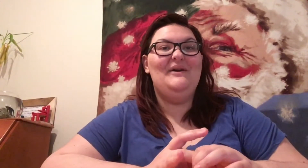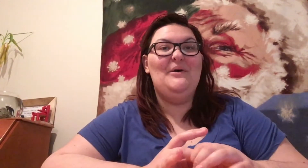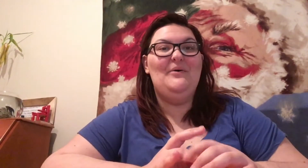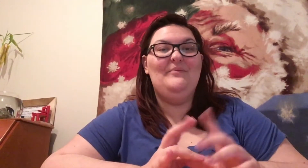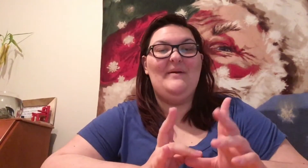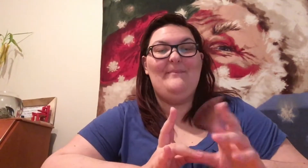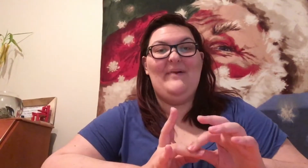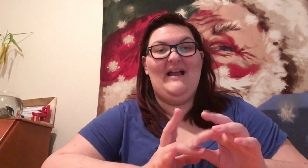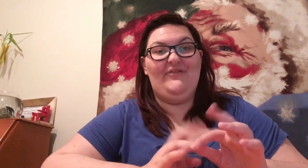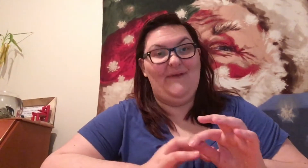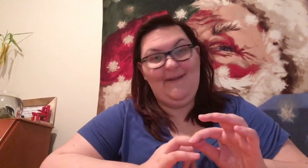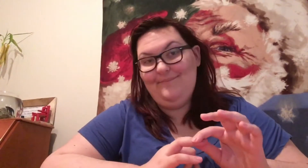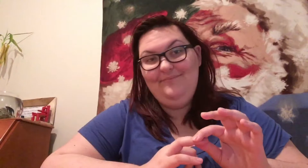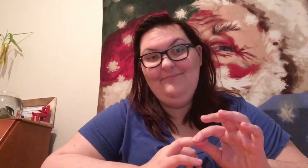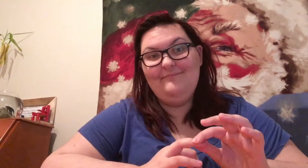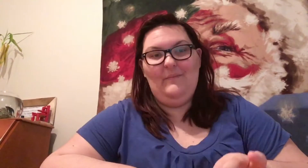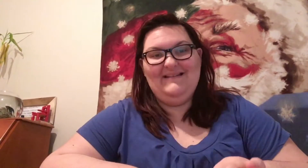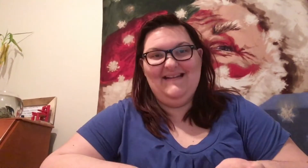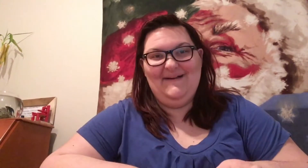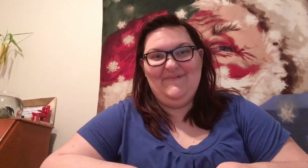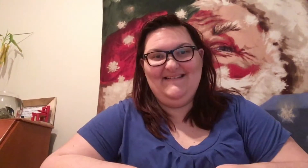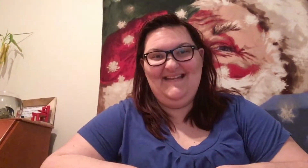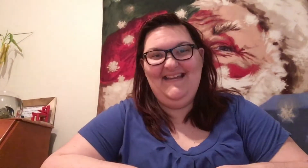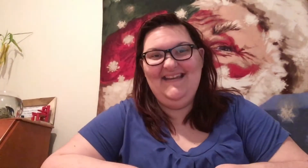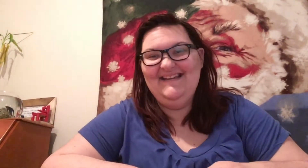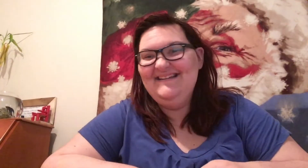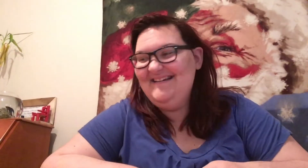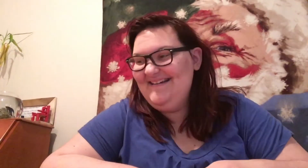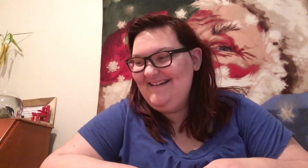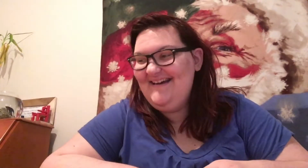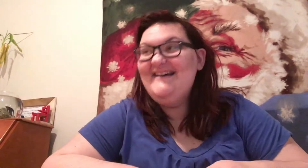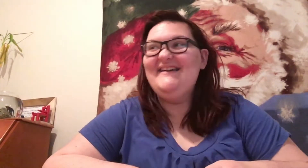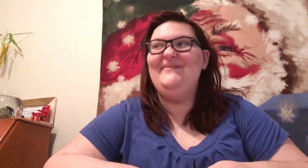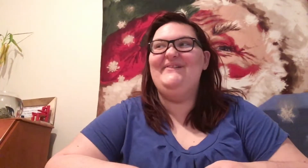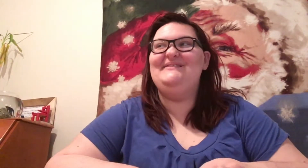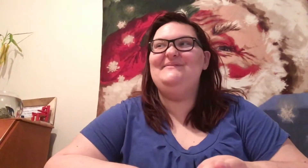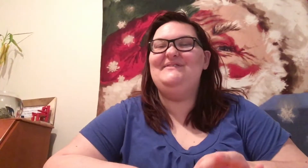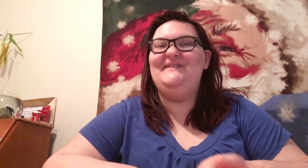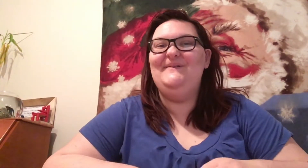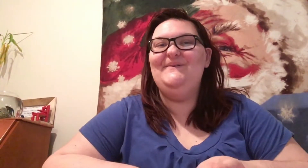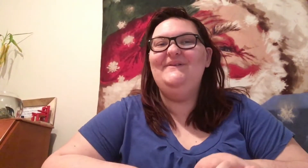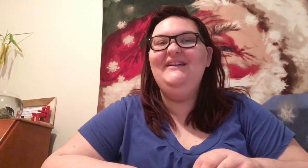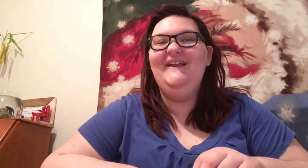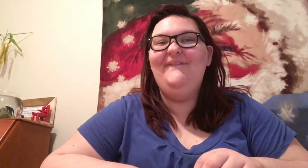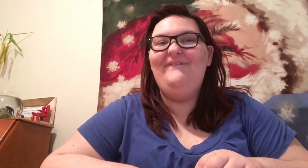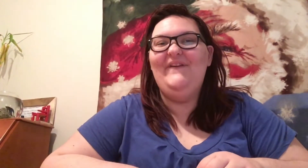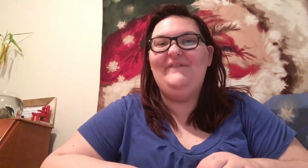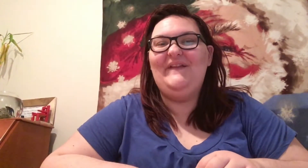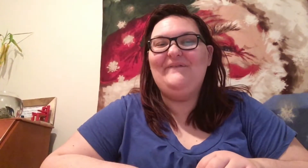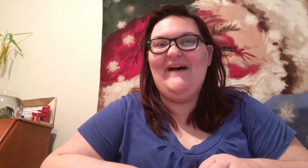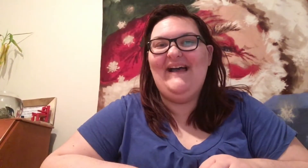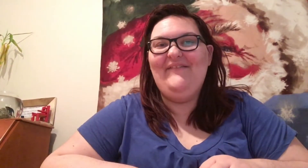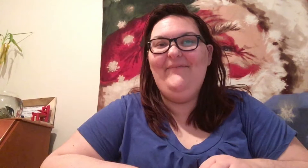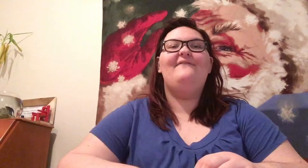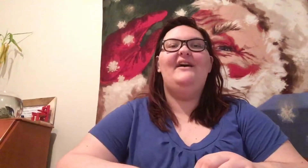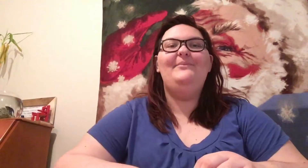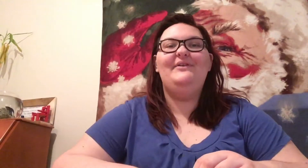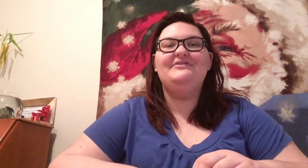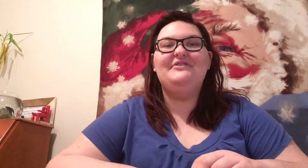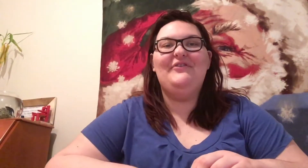home by three. What time was it? It was 2.55. Five minutes till